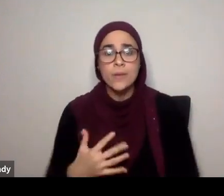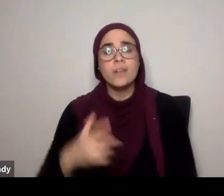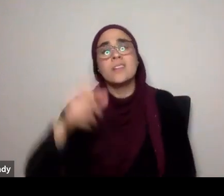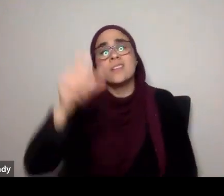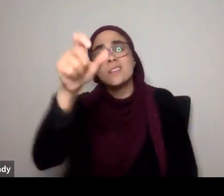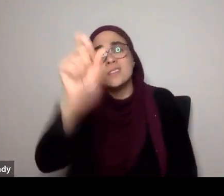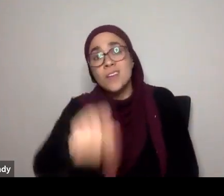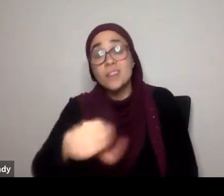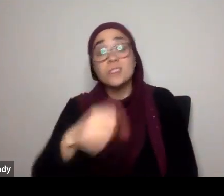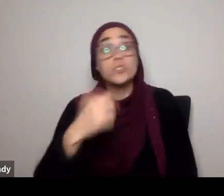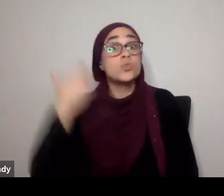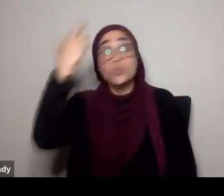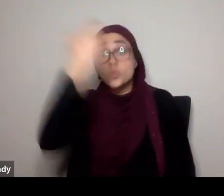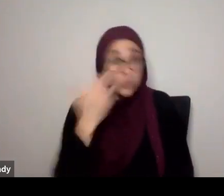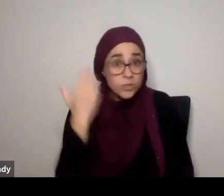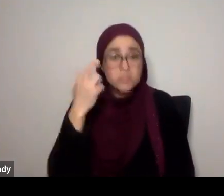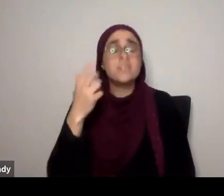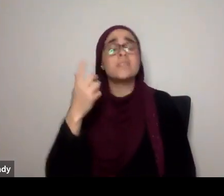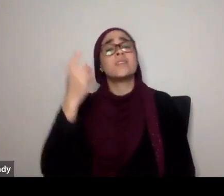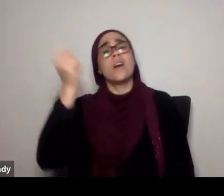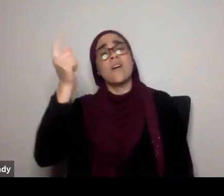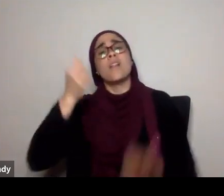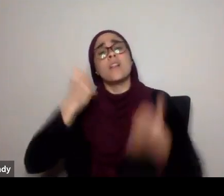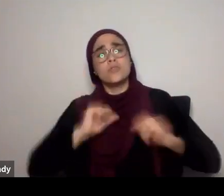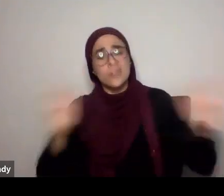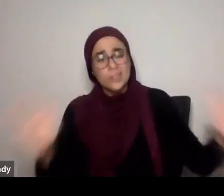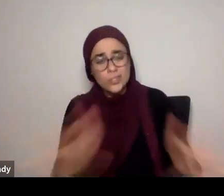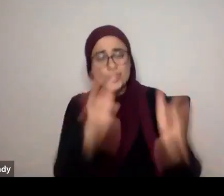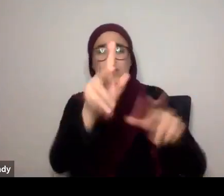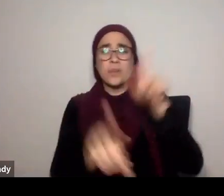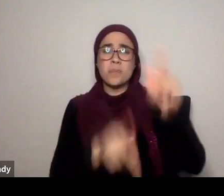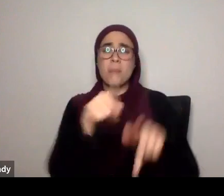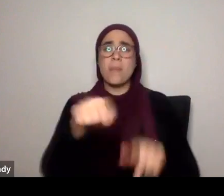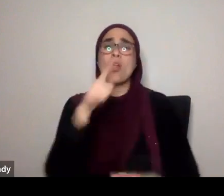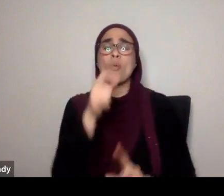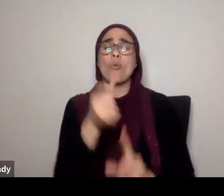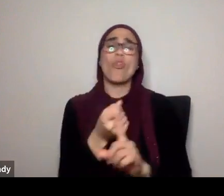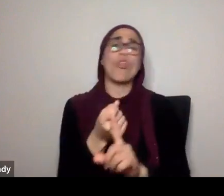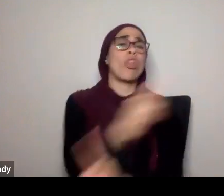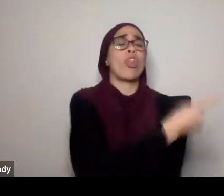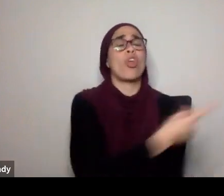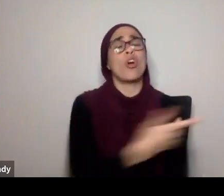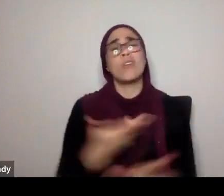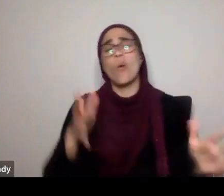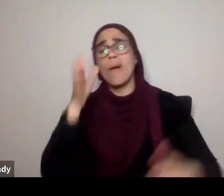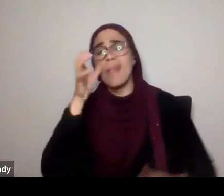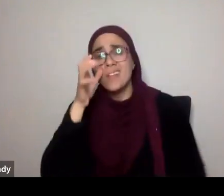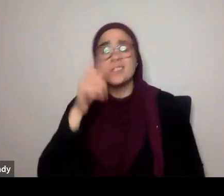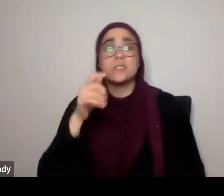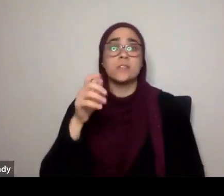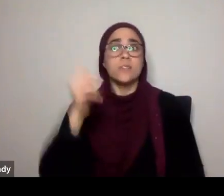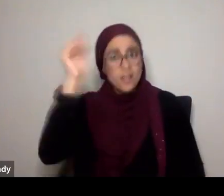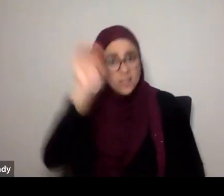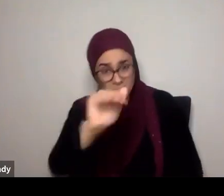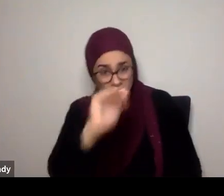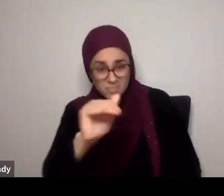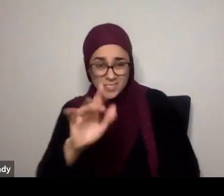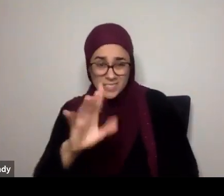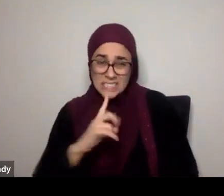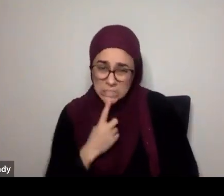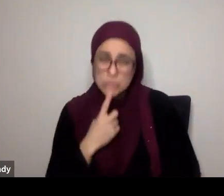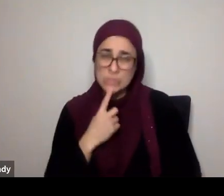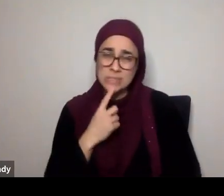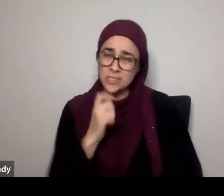to encourage those people, who are in that state, where they're dismissive of reminder, take it serious, it's not a joke, so it serves as a